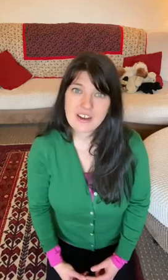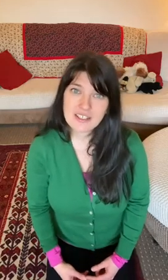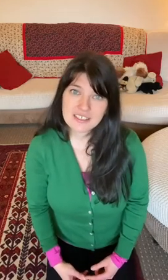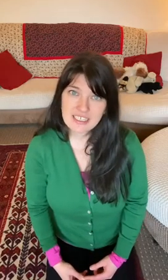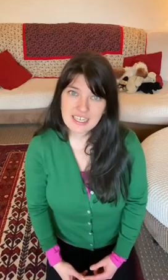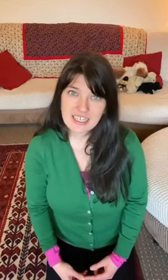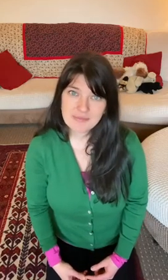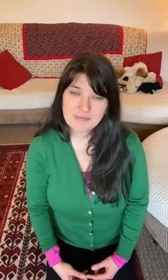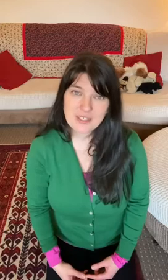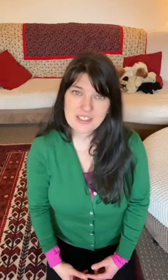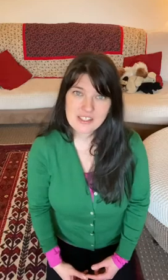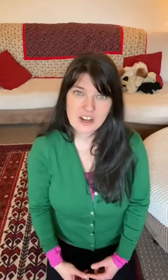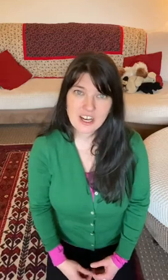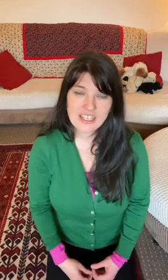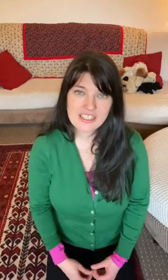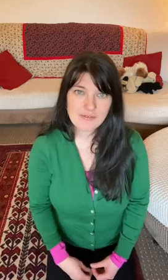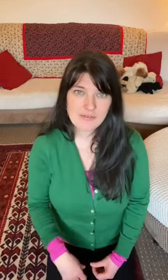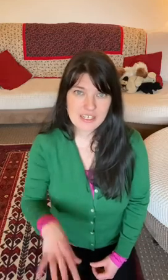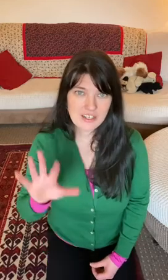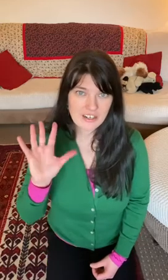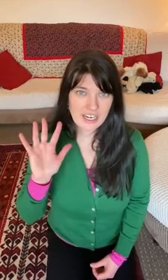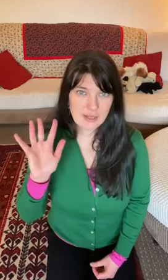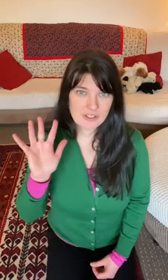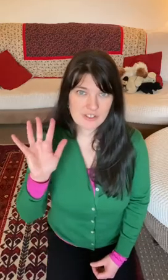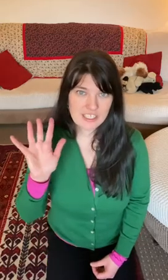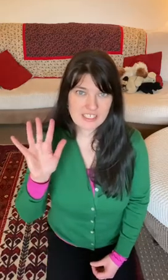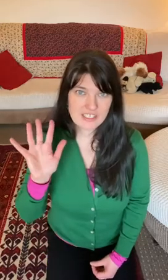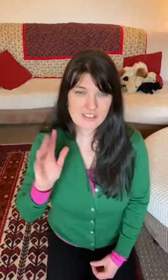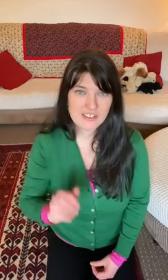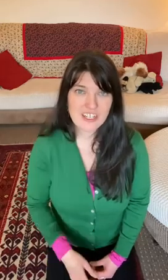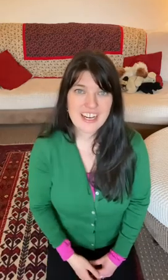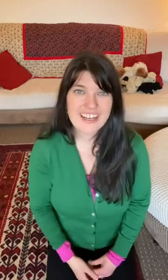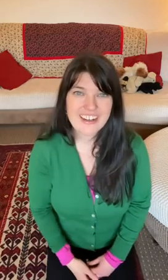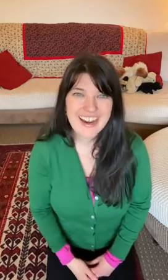today. It's a song and it's a finger game. So you need to use your hand.